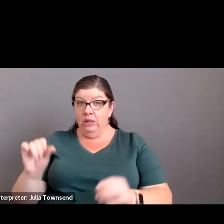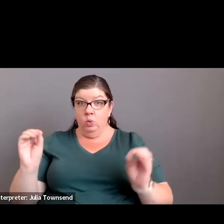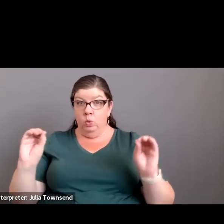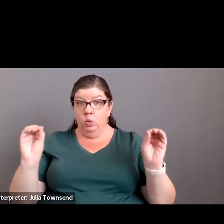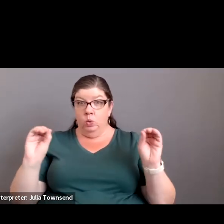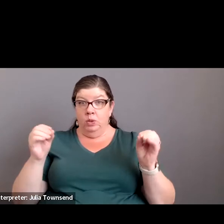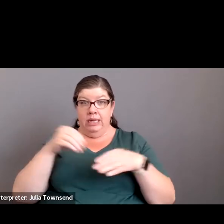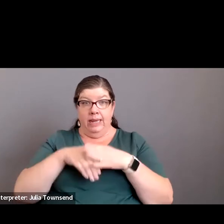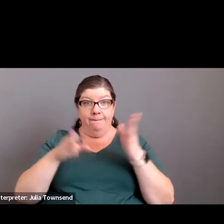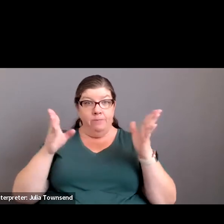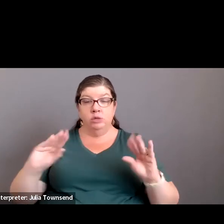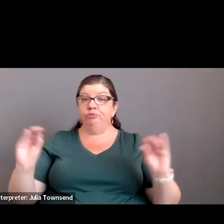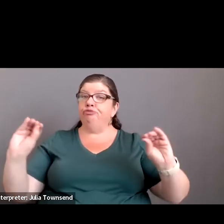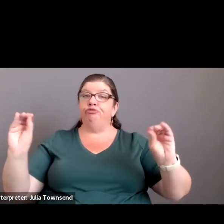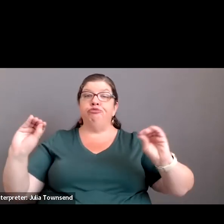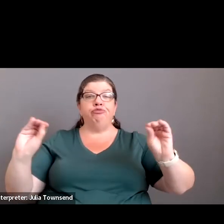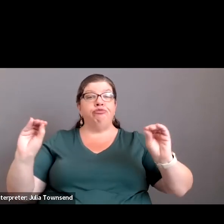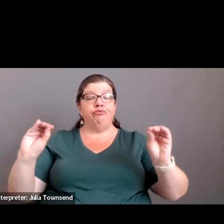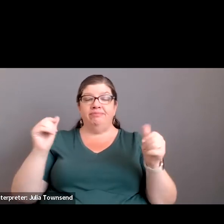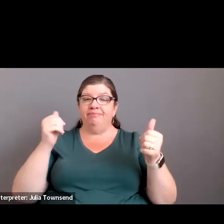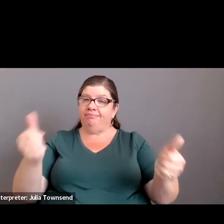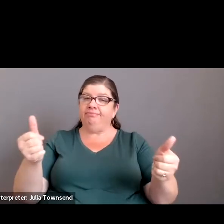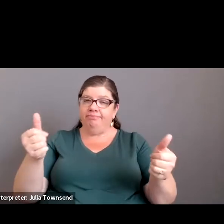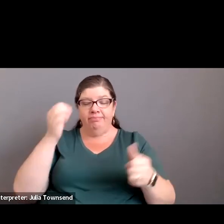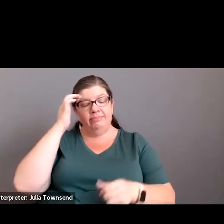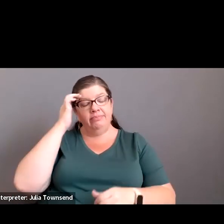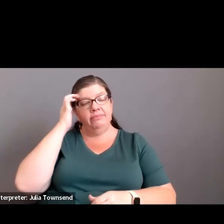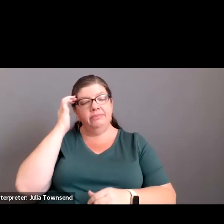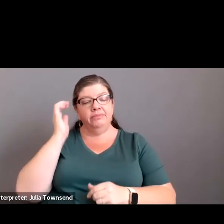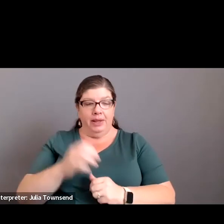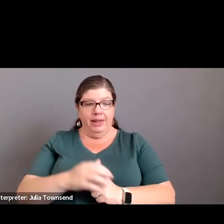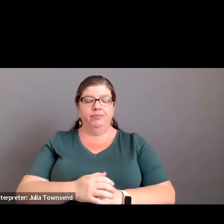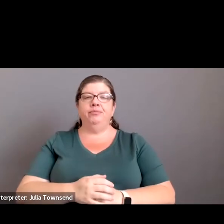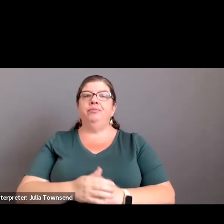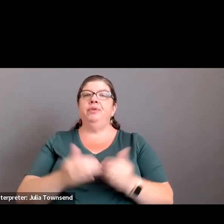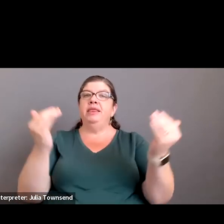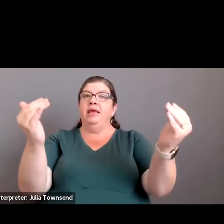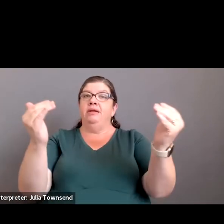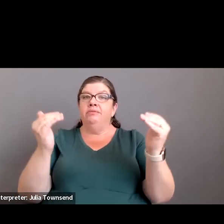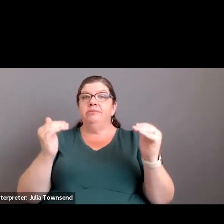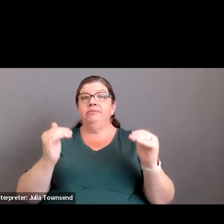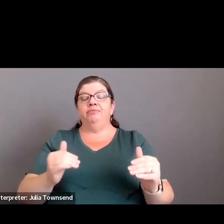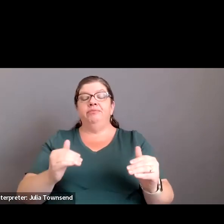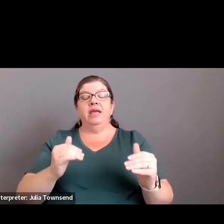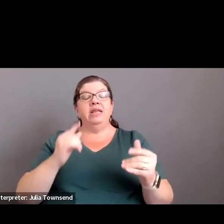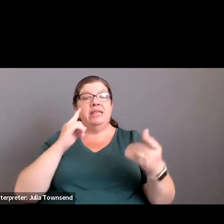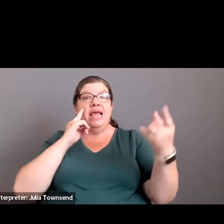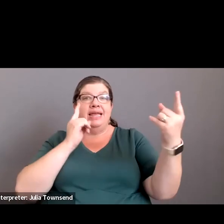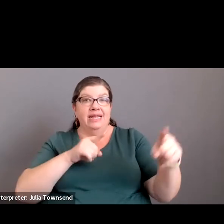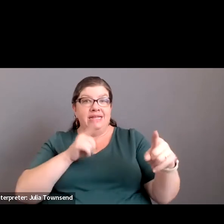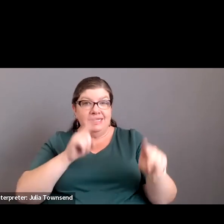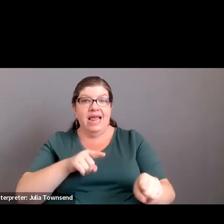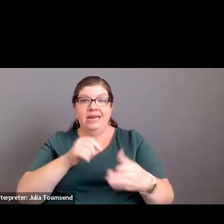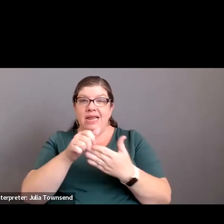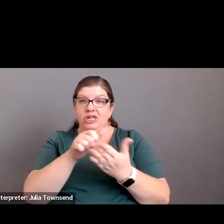any public comments here in person. OK. OK. There we go. OK. All right. Then that brings us to the consent agenda.